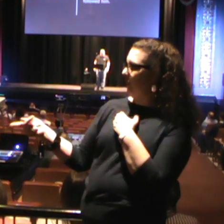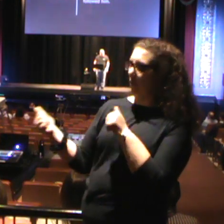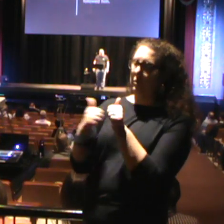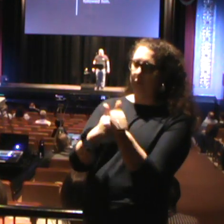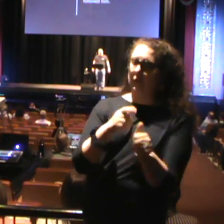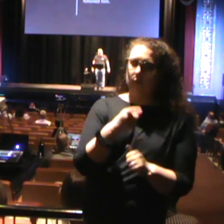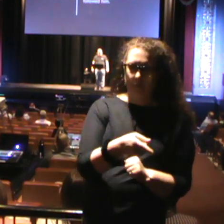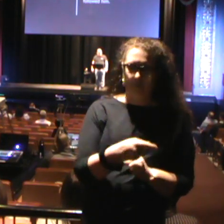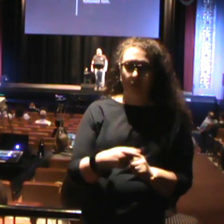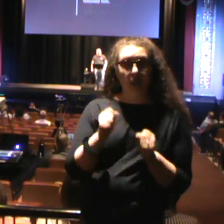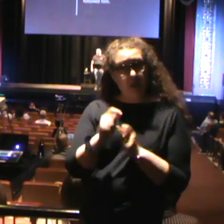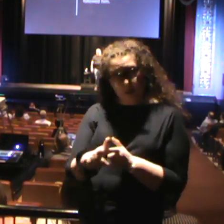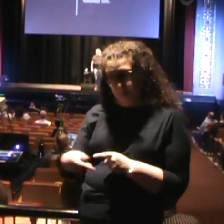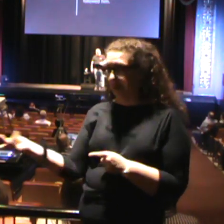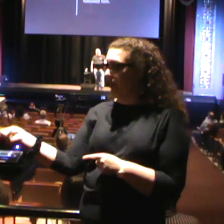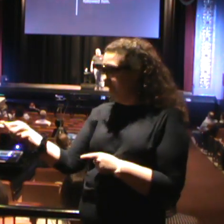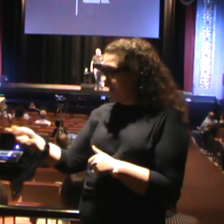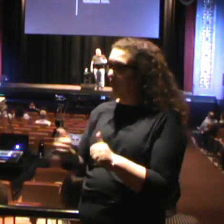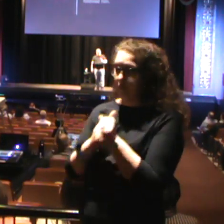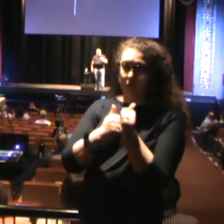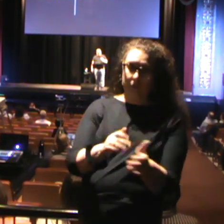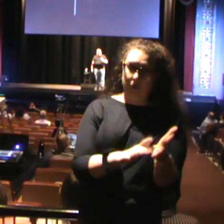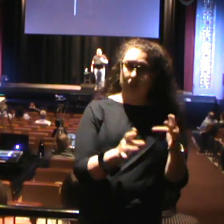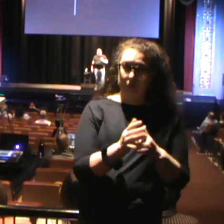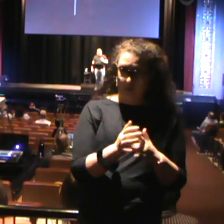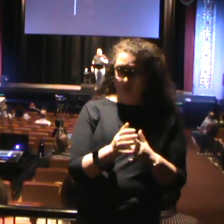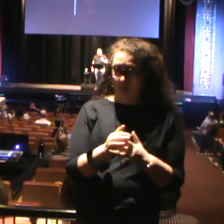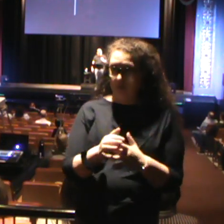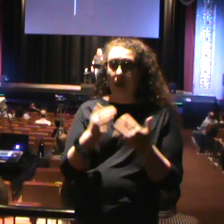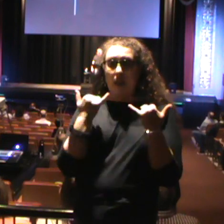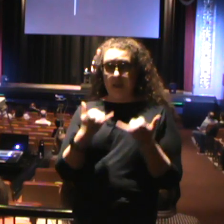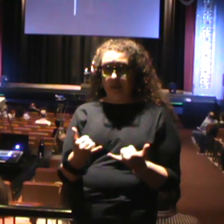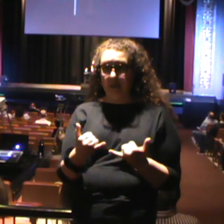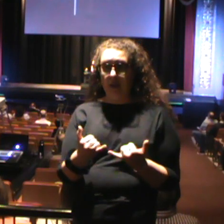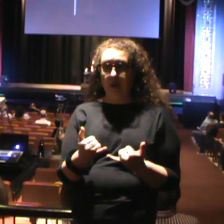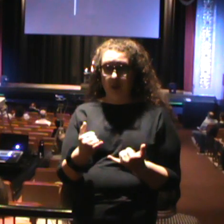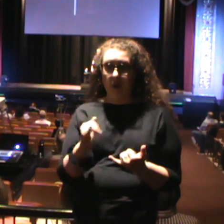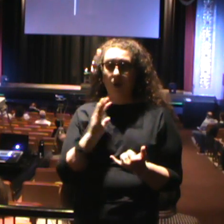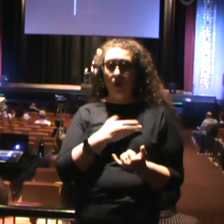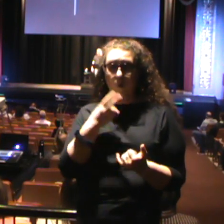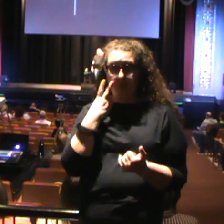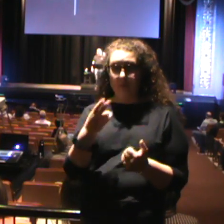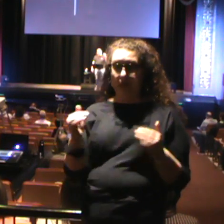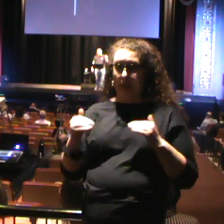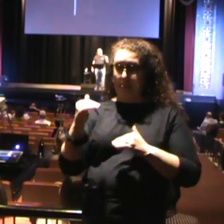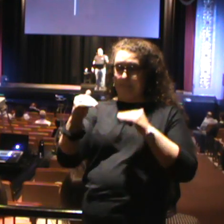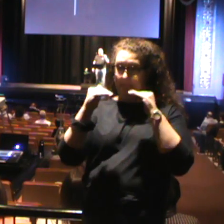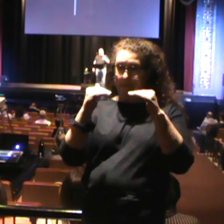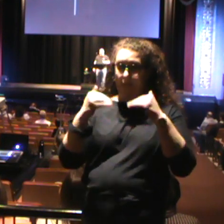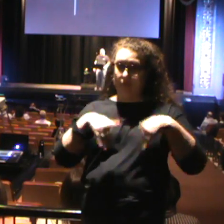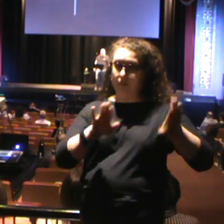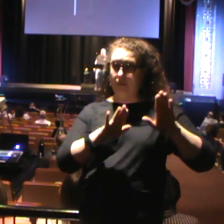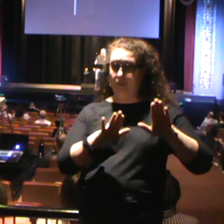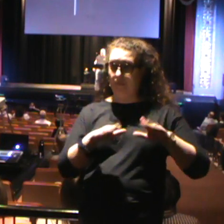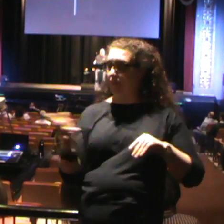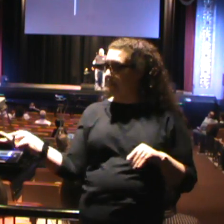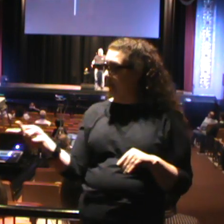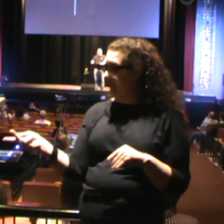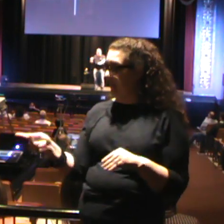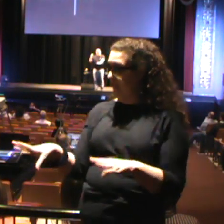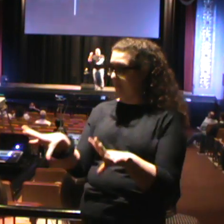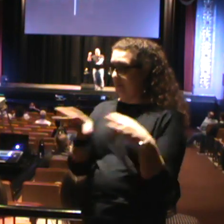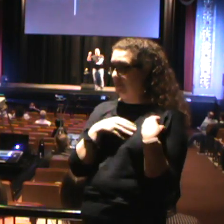father and followed him. Verse 20, we see a level of sacrifice. When Andrew and Peter left their jobs to follow Jesus.